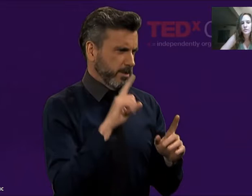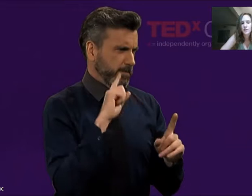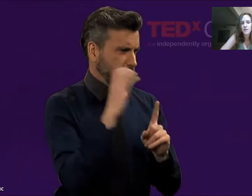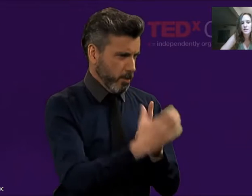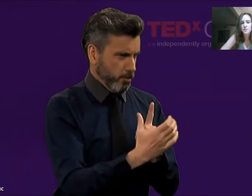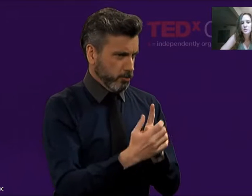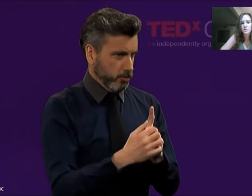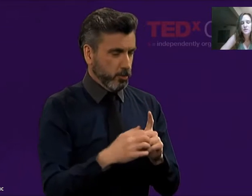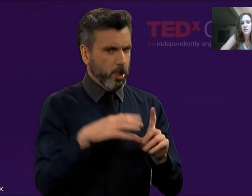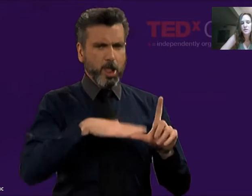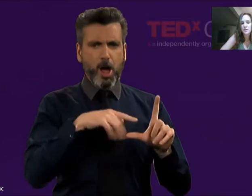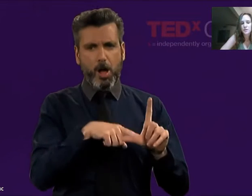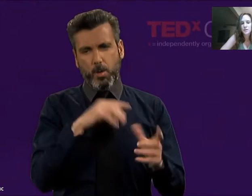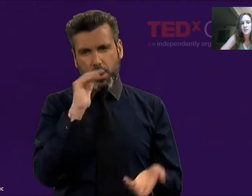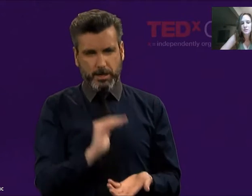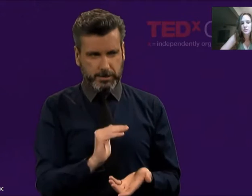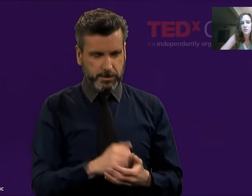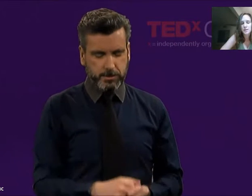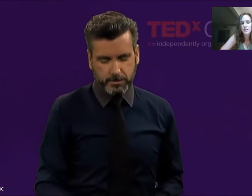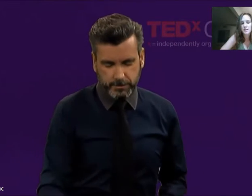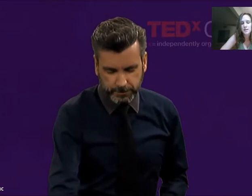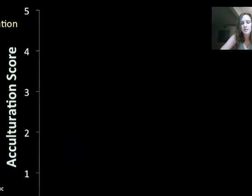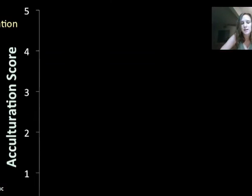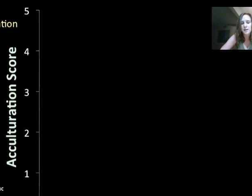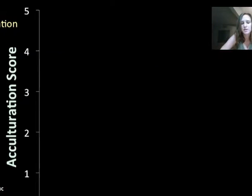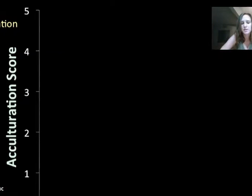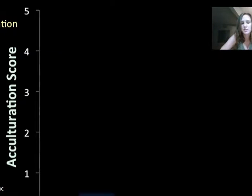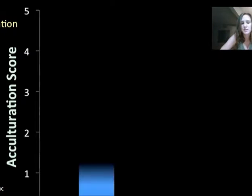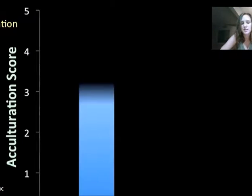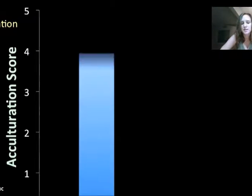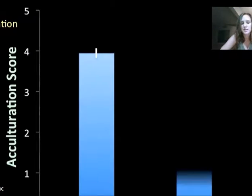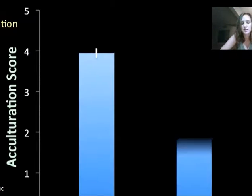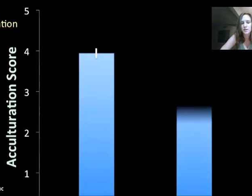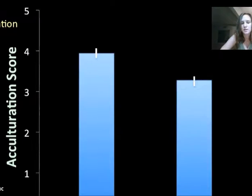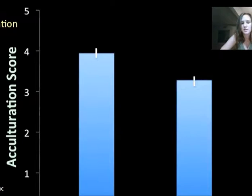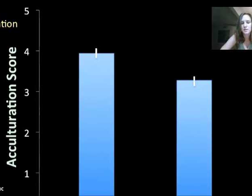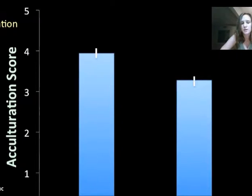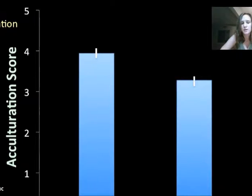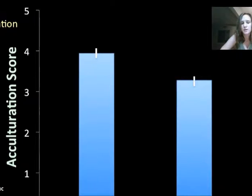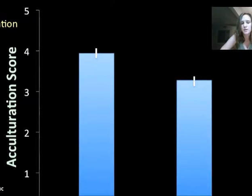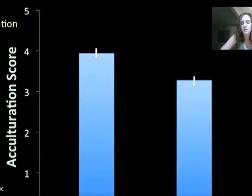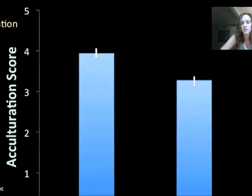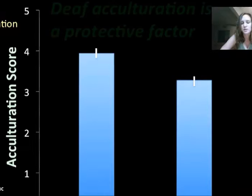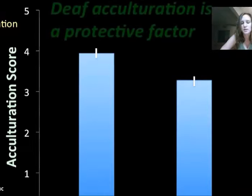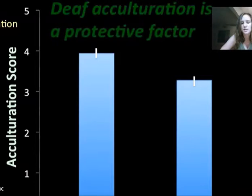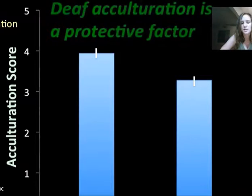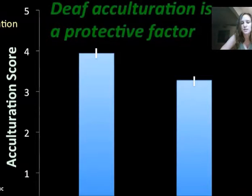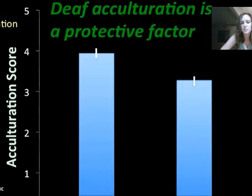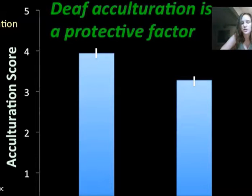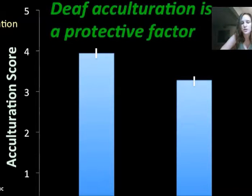If somebody was very involved in the deaf community, they actually resisted the autism and didn't internalize it as much.